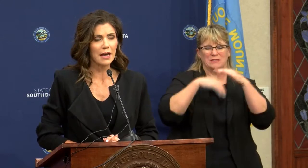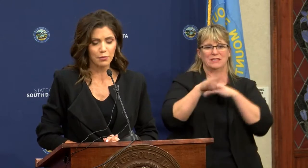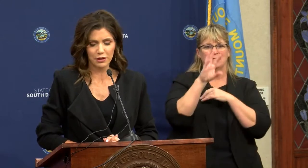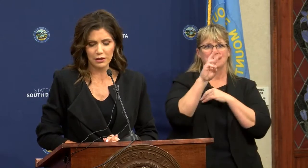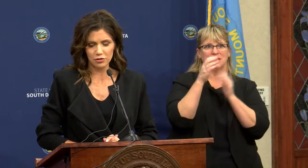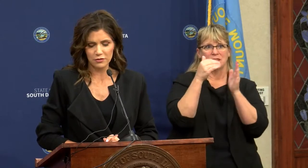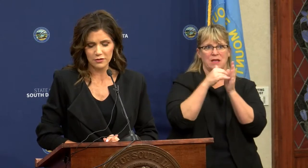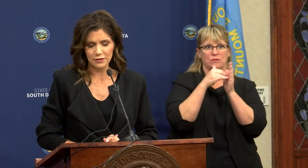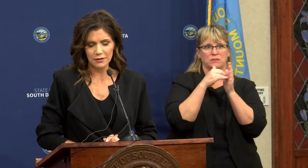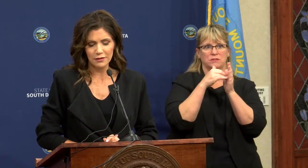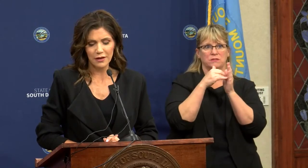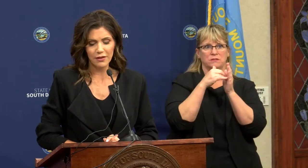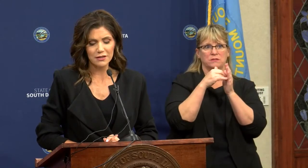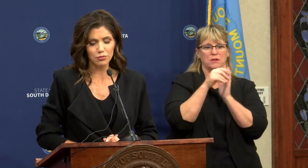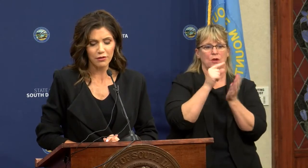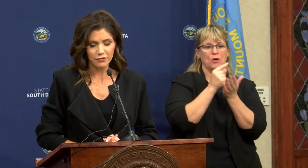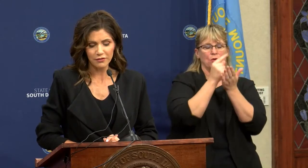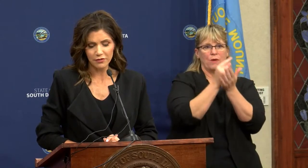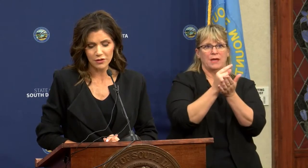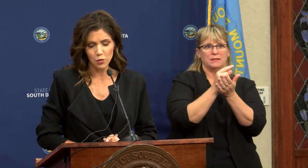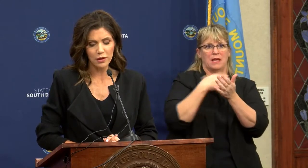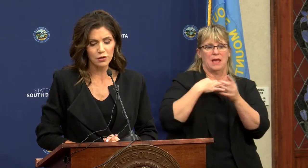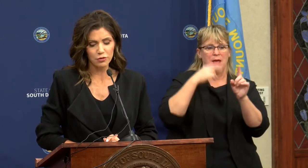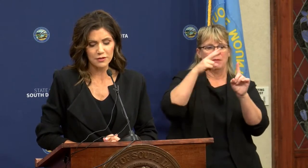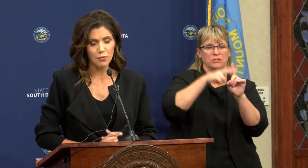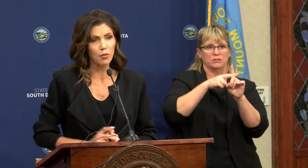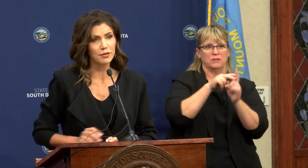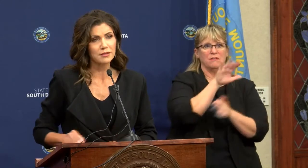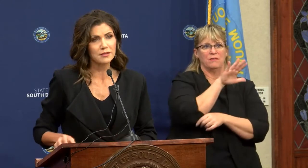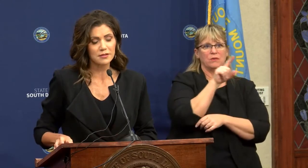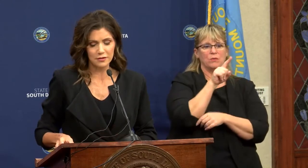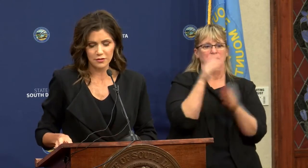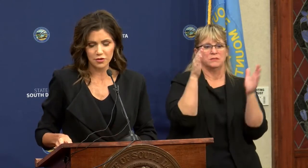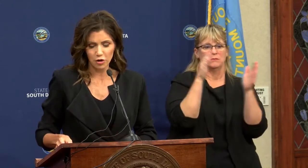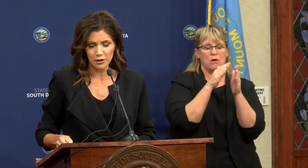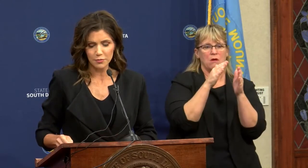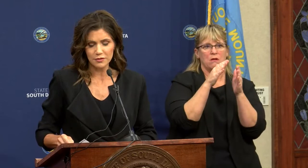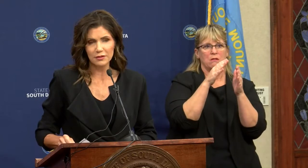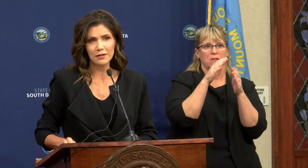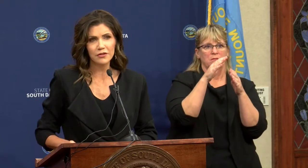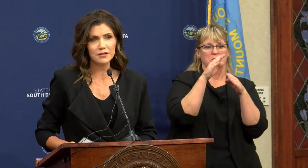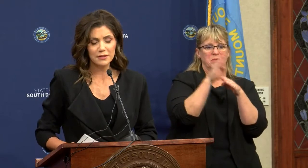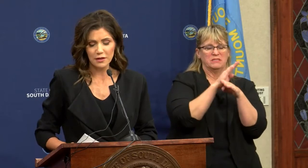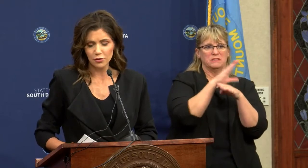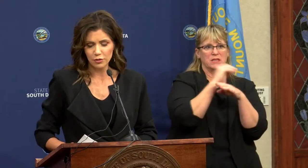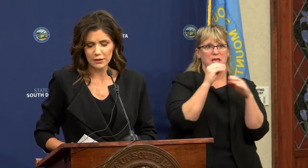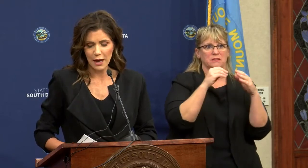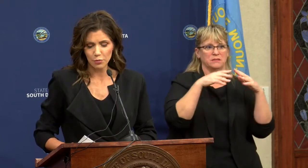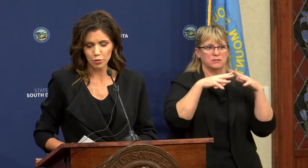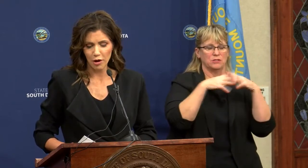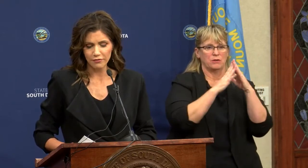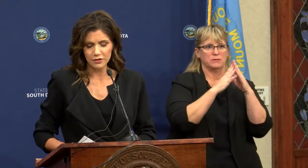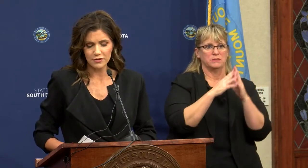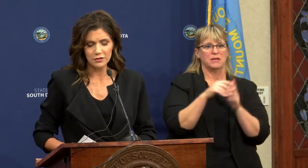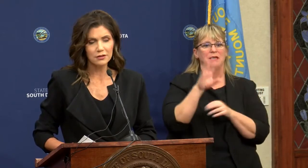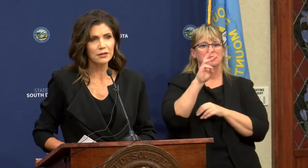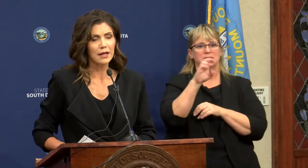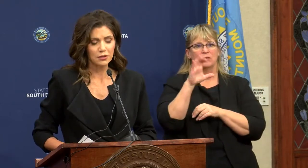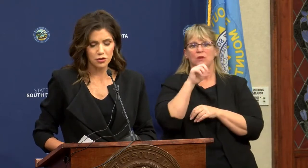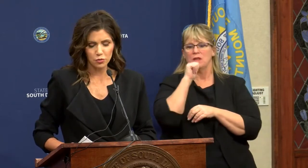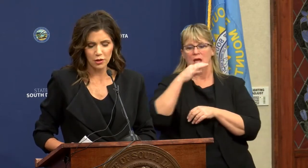grant applications, and that's roughly 5,100 small businesses and startups, 600 nonprofits,